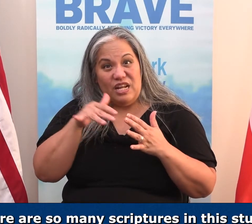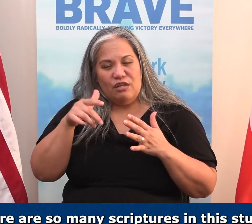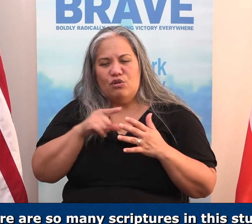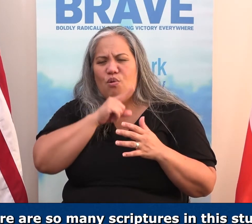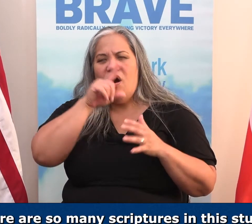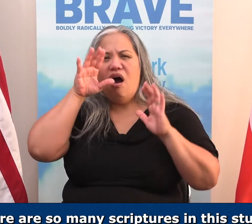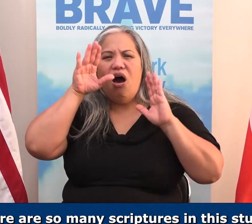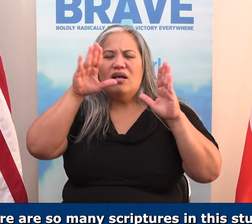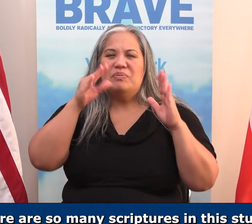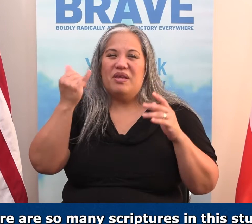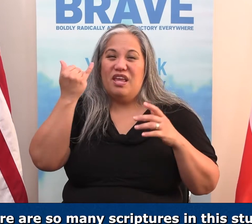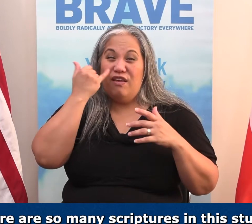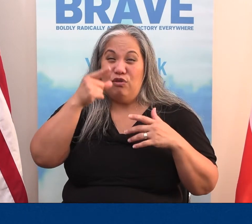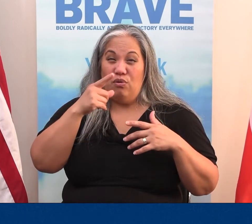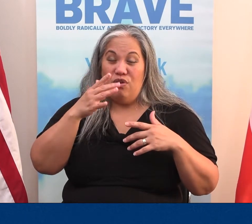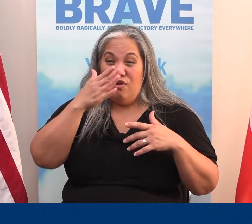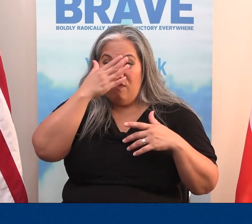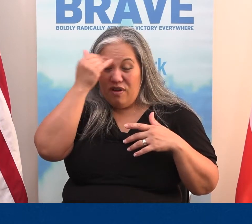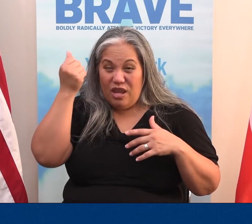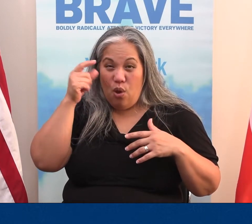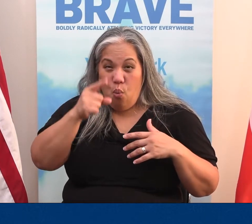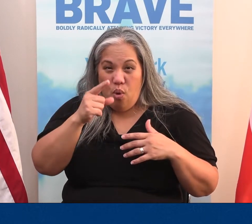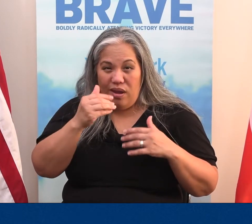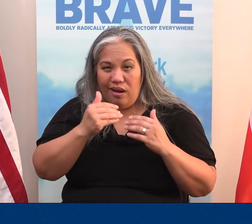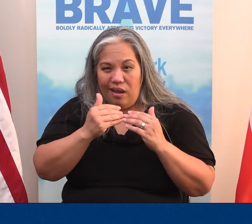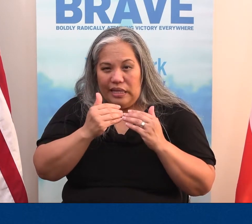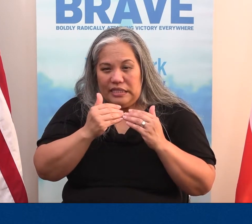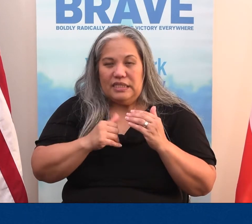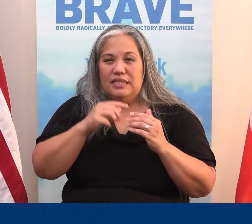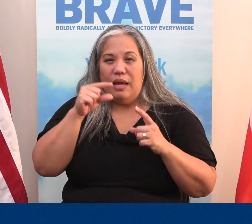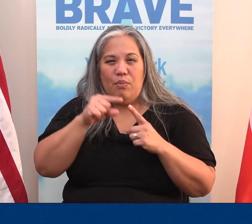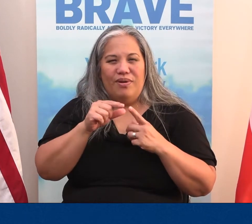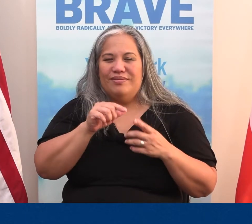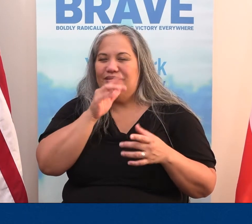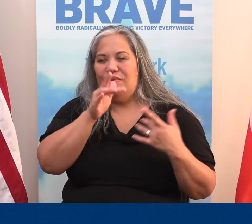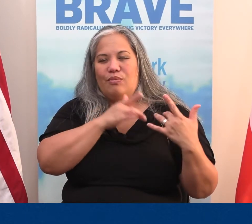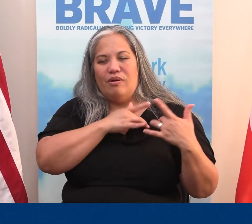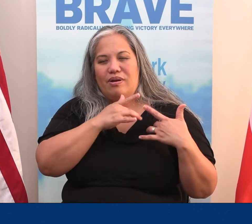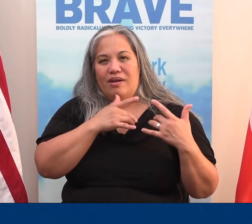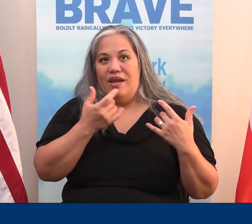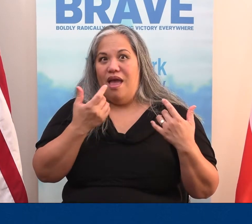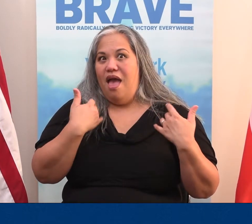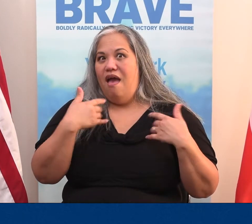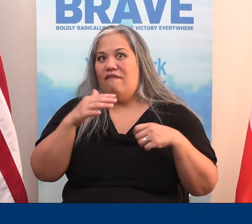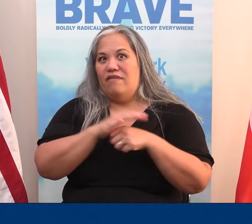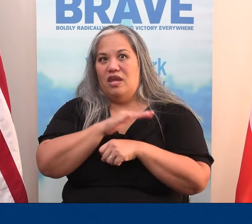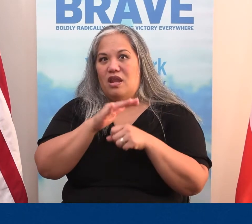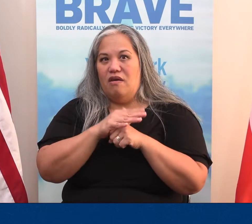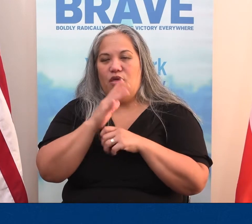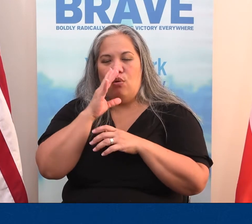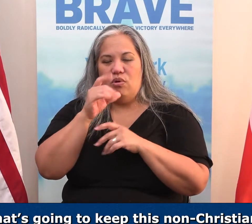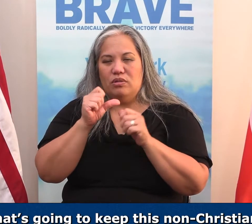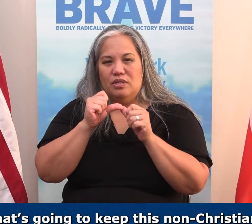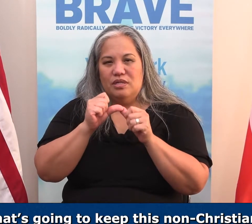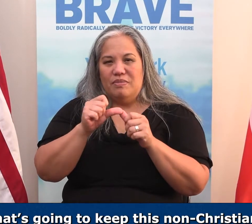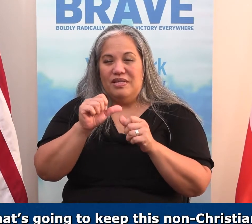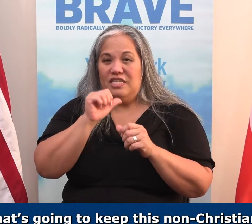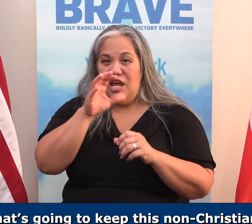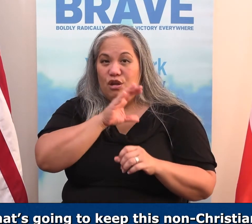study that are so awesome. If you forget one sub point, don't worry about it. There's enough in here that's going to keep this non